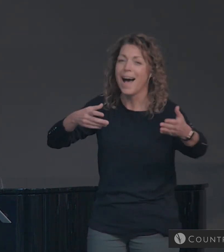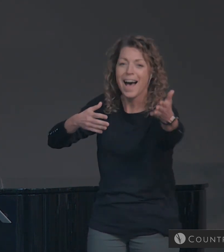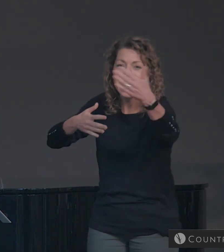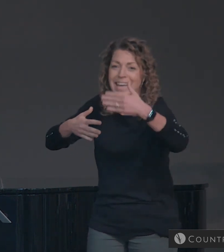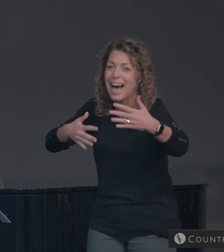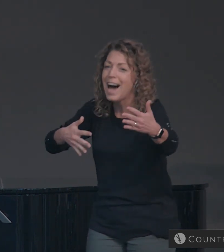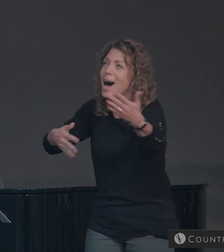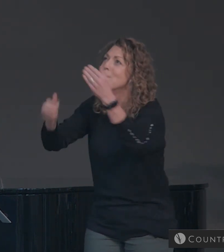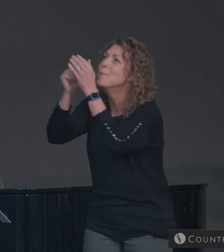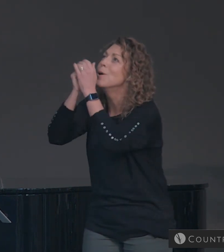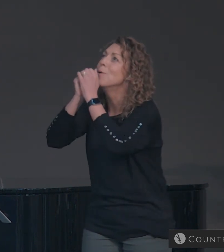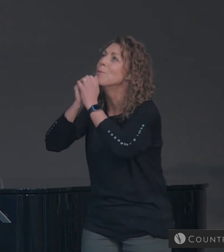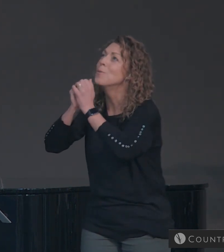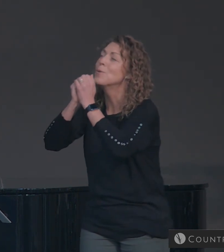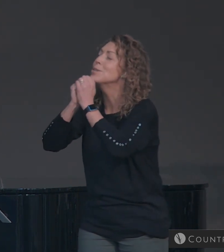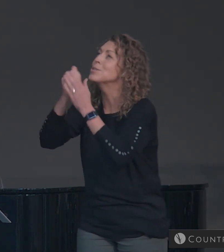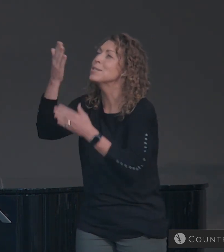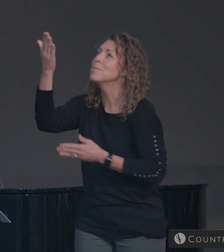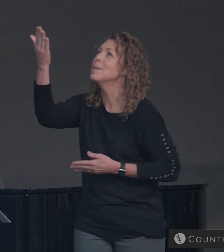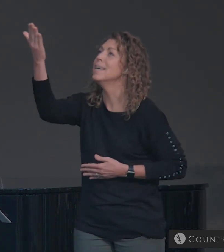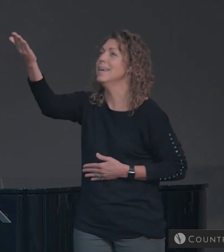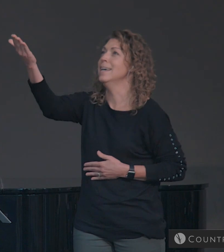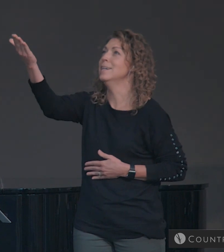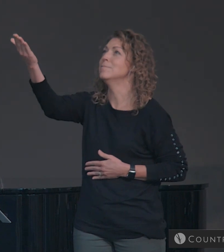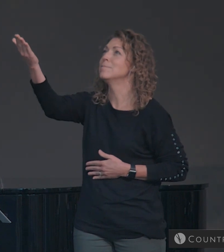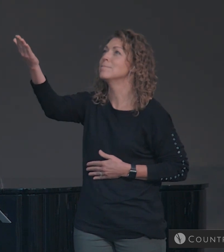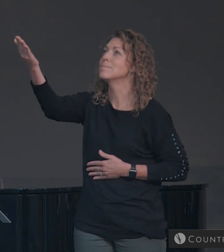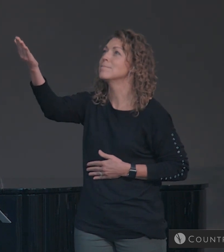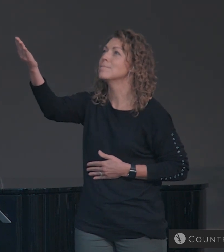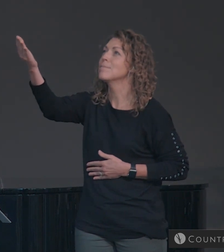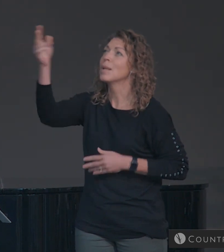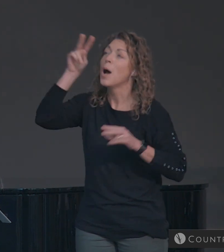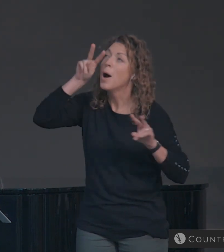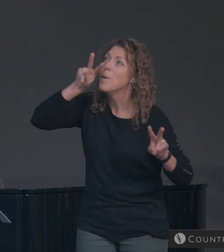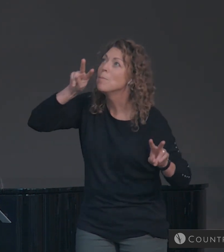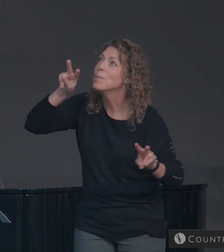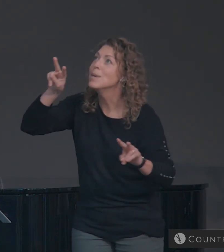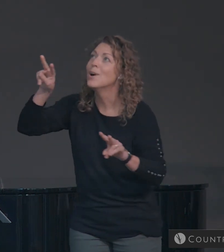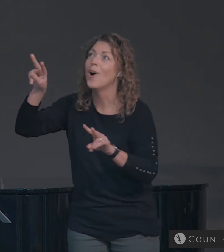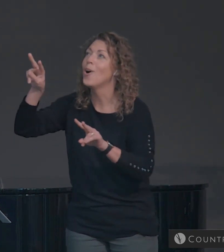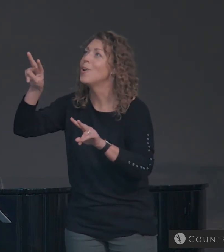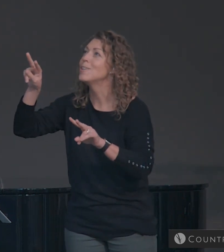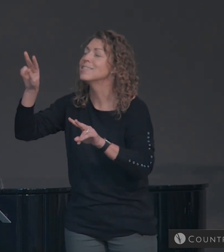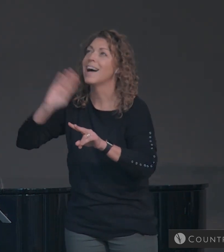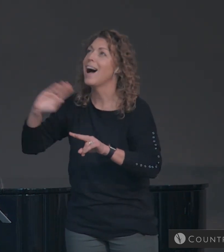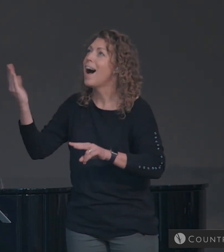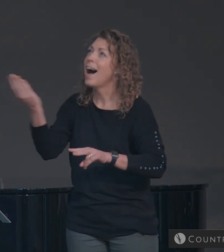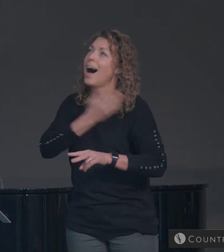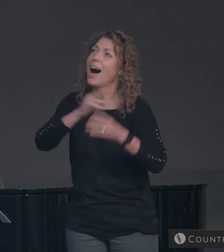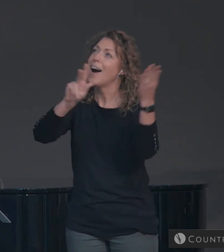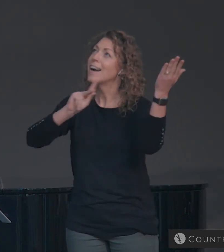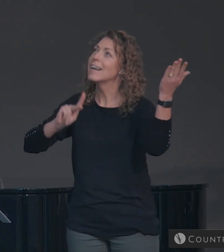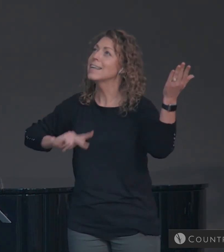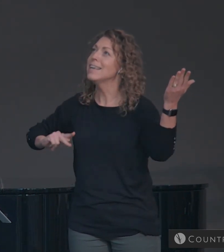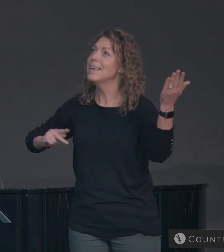Come let us adore Him Behold